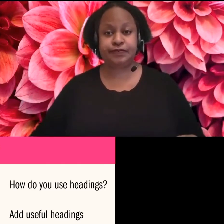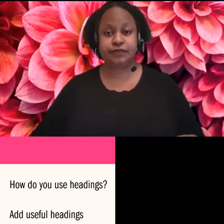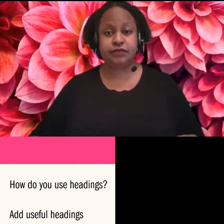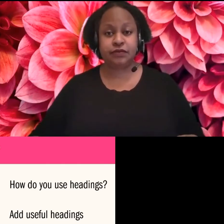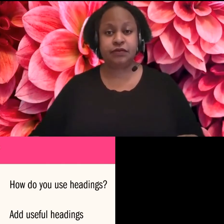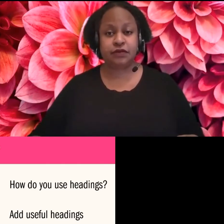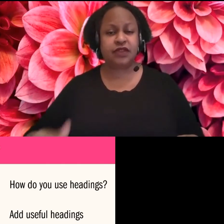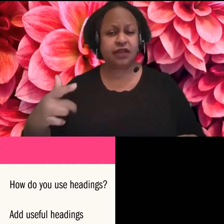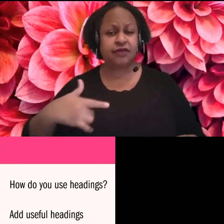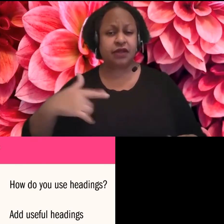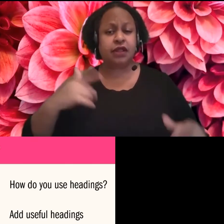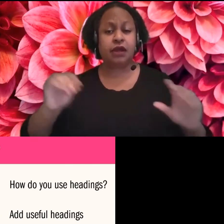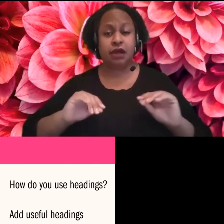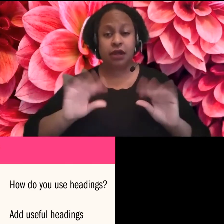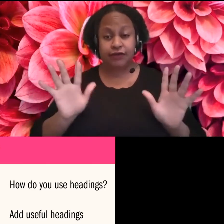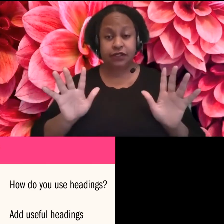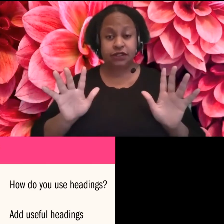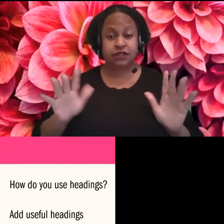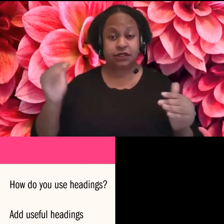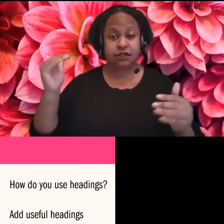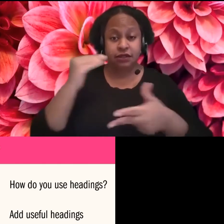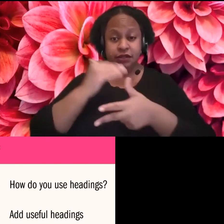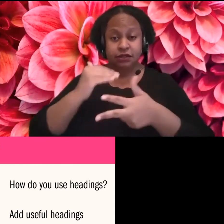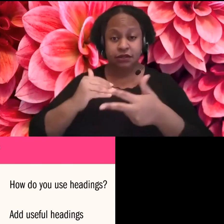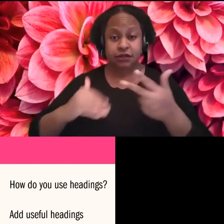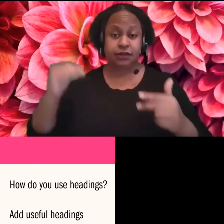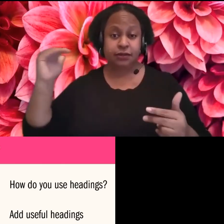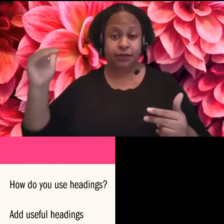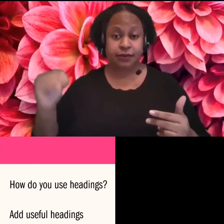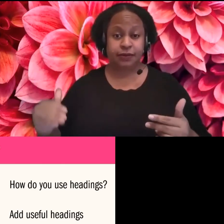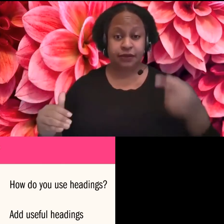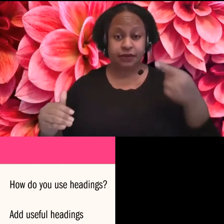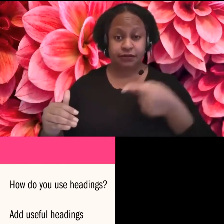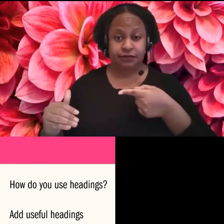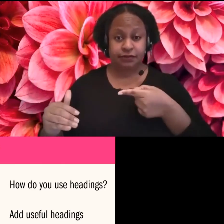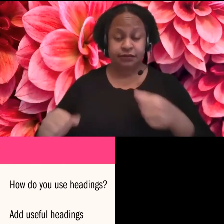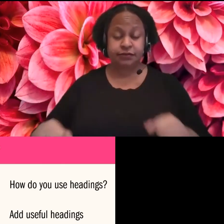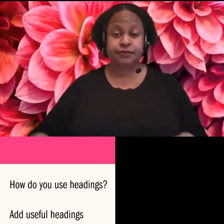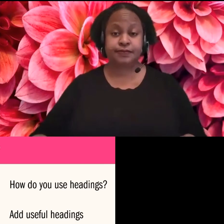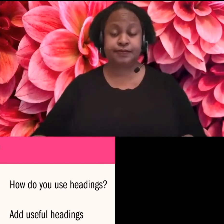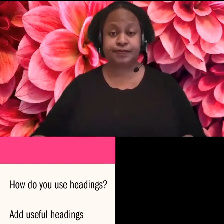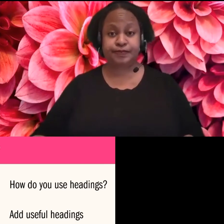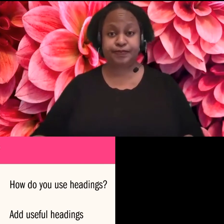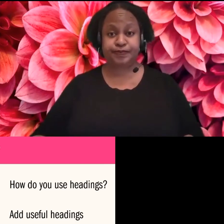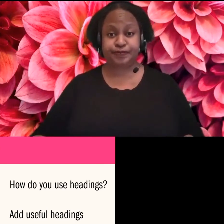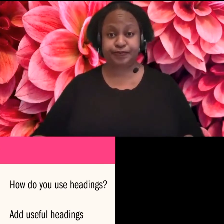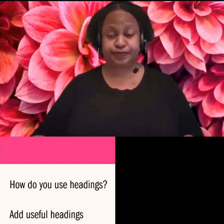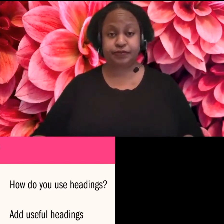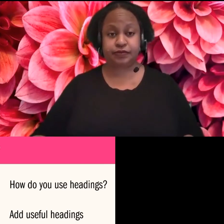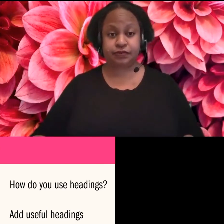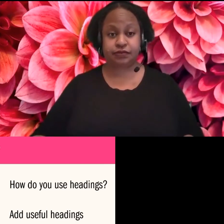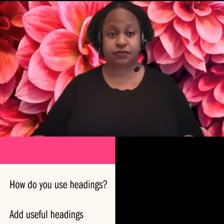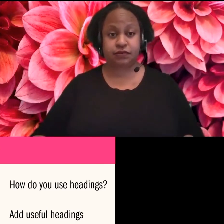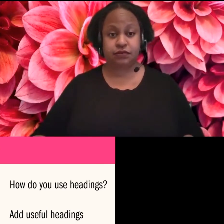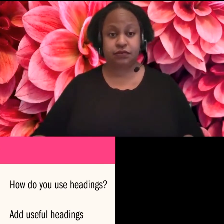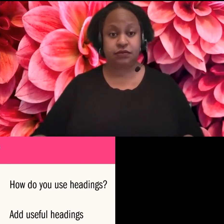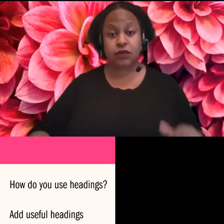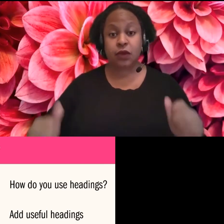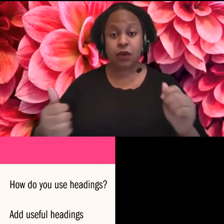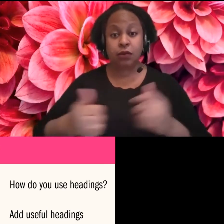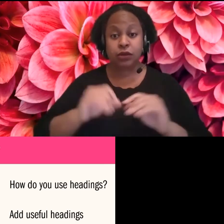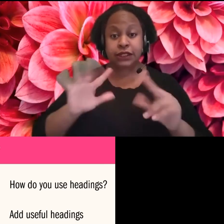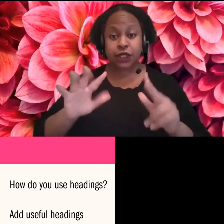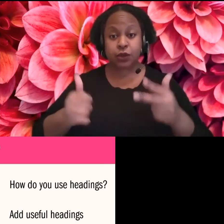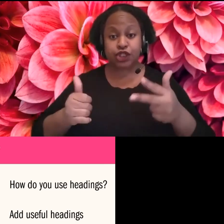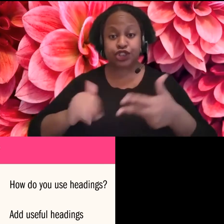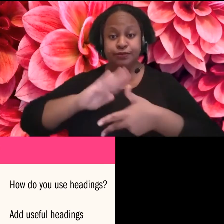obvious that the, um, clearest heading we have here is a